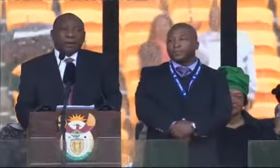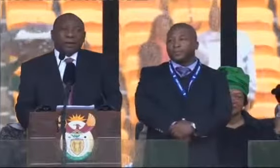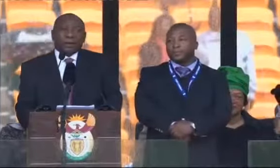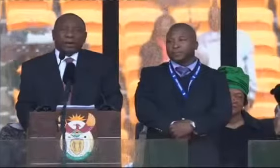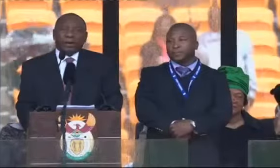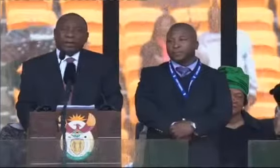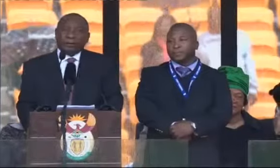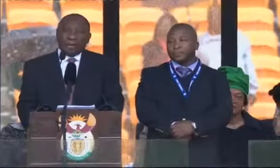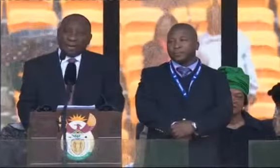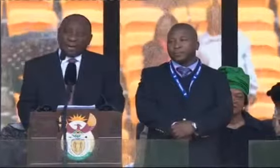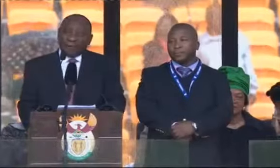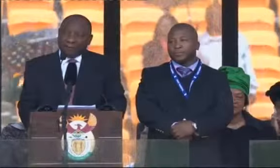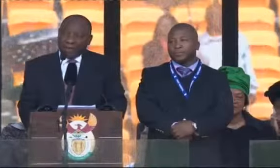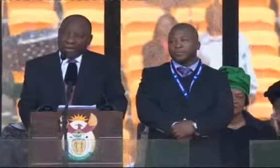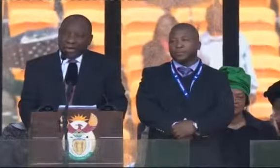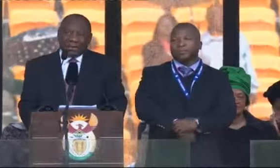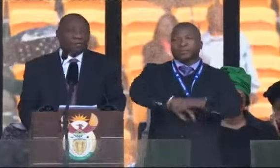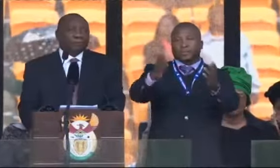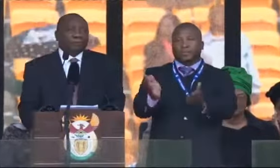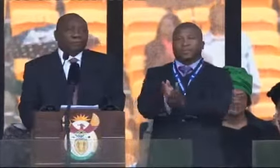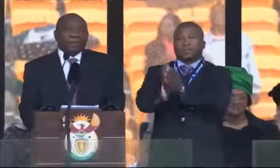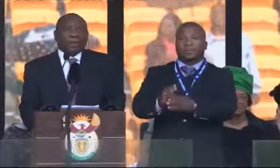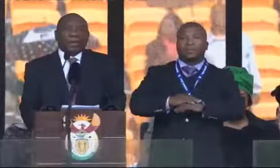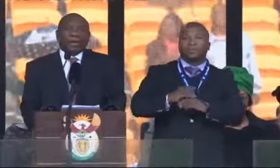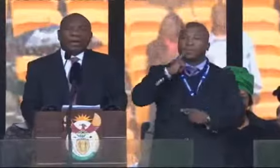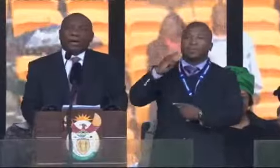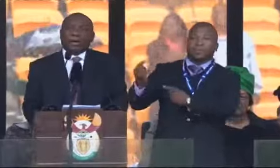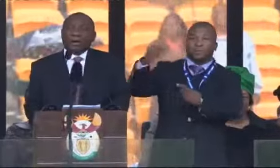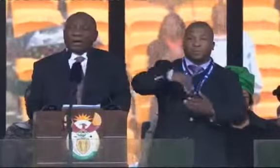community. But it turns out they couldn't understand a word.